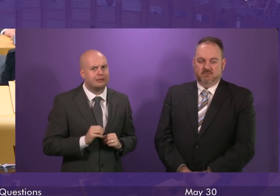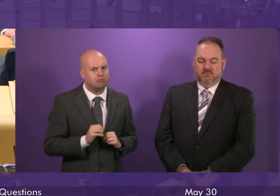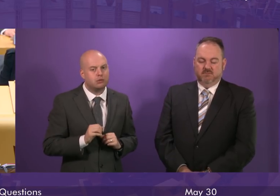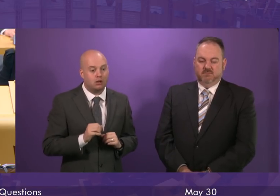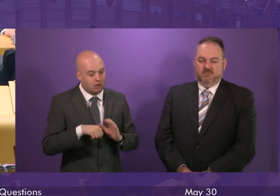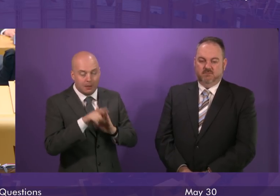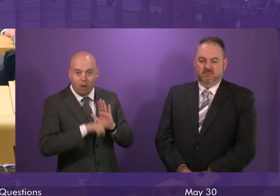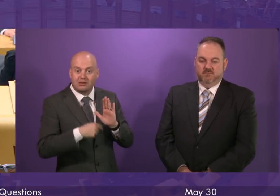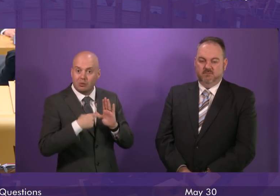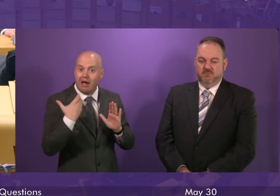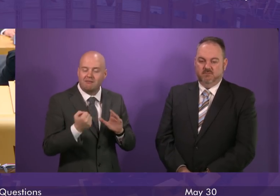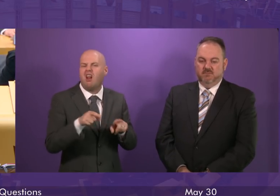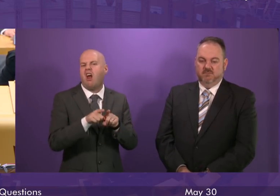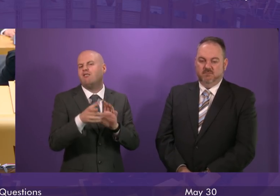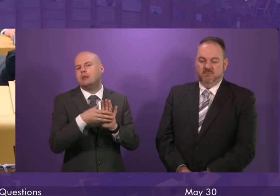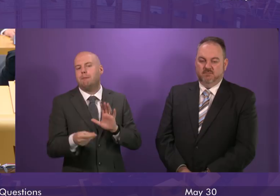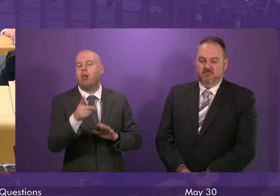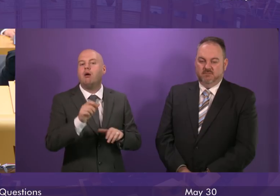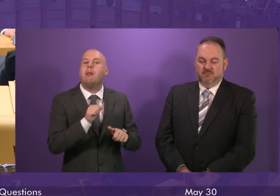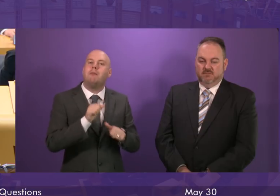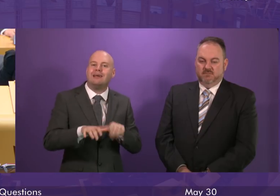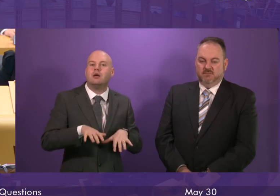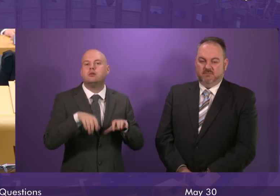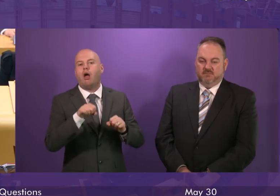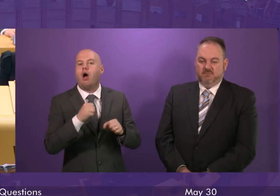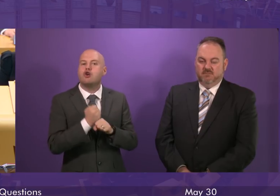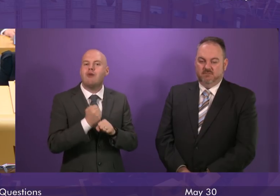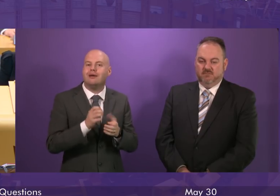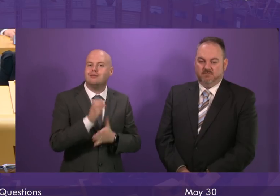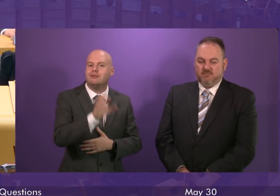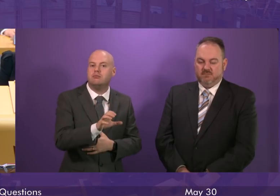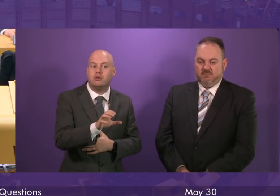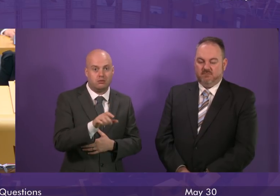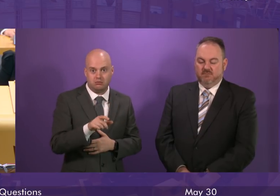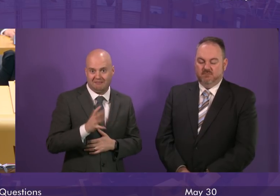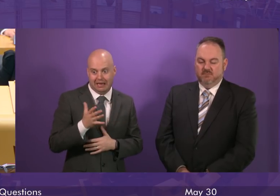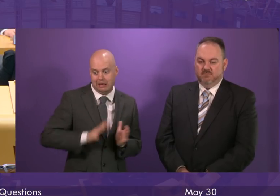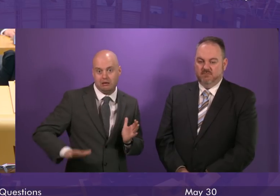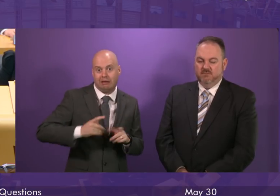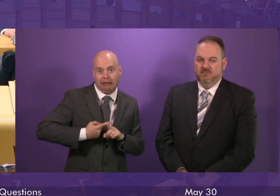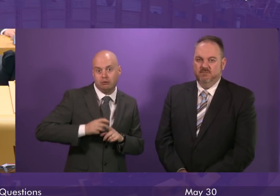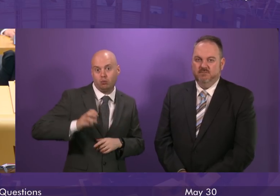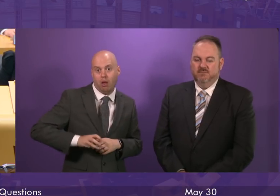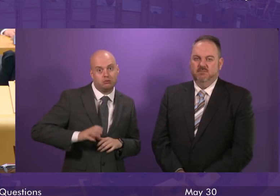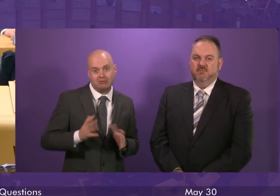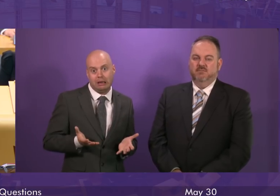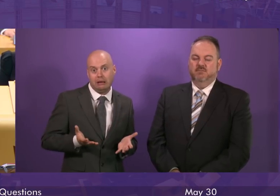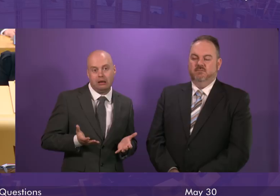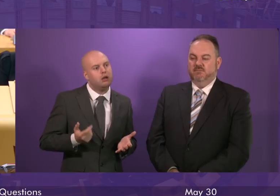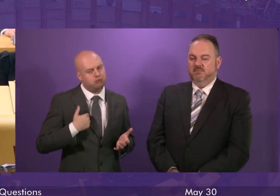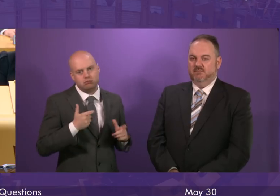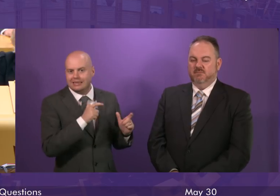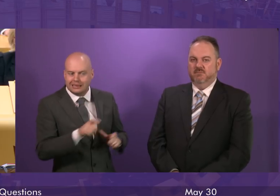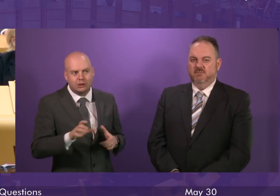The Best Start grant, for example, that is not being implemented in any other part of the UK. So we will continue to do that. But we should also